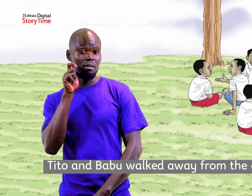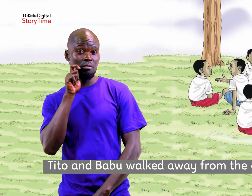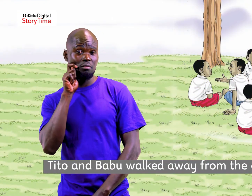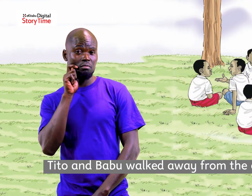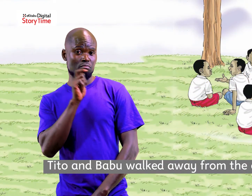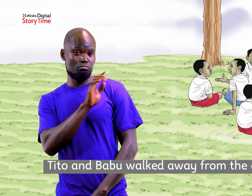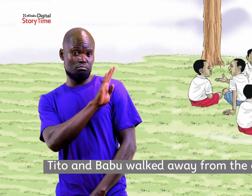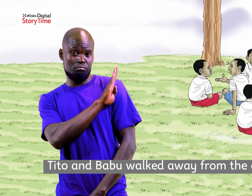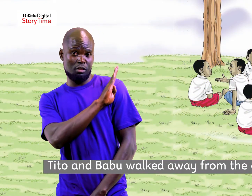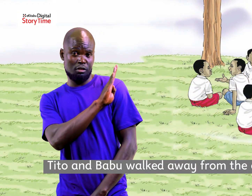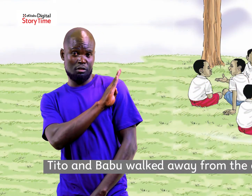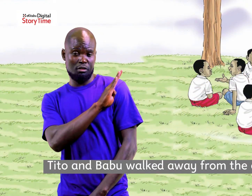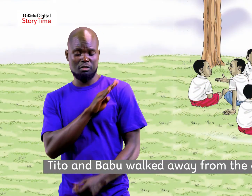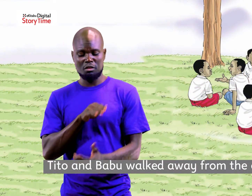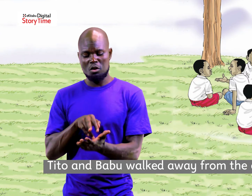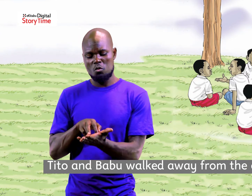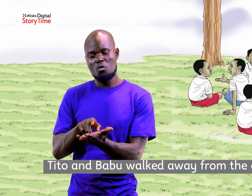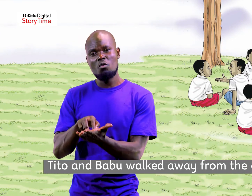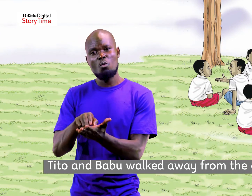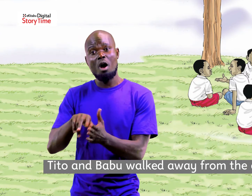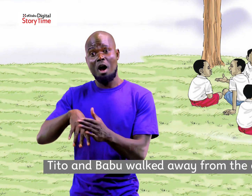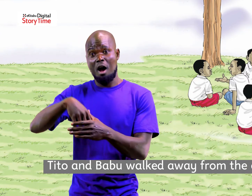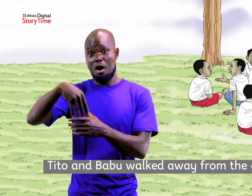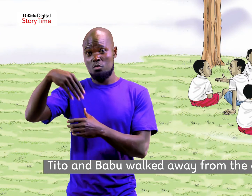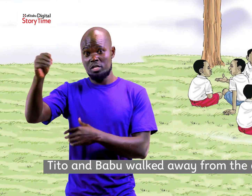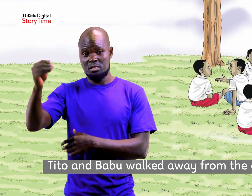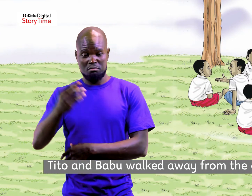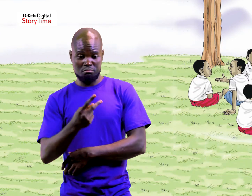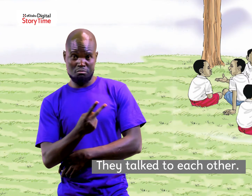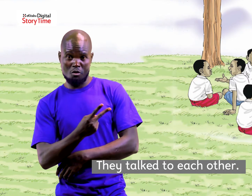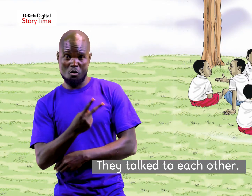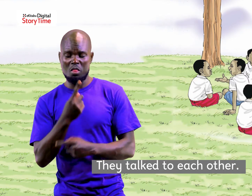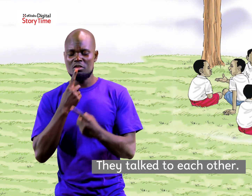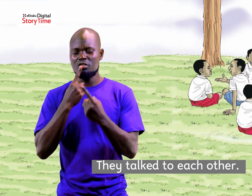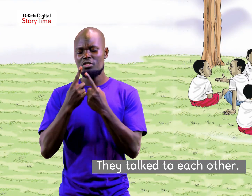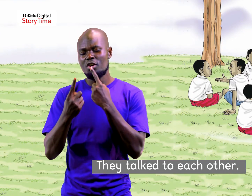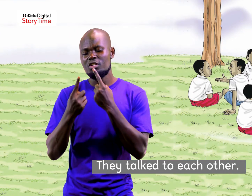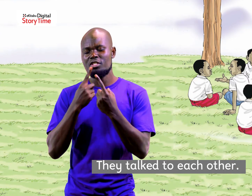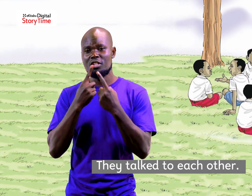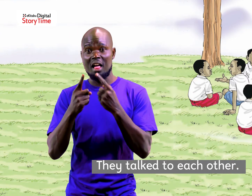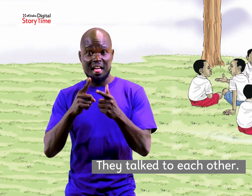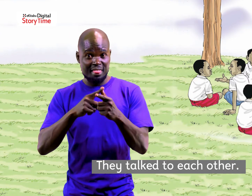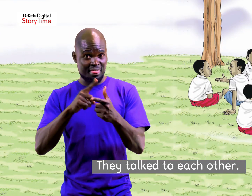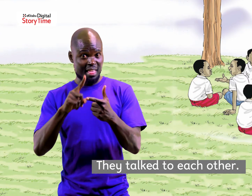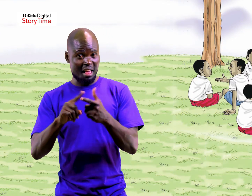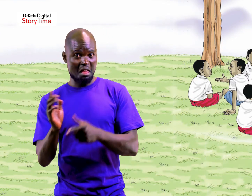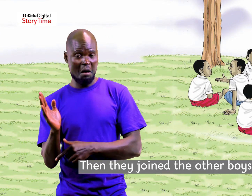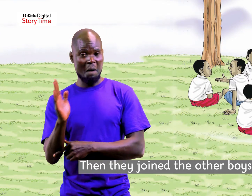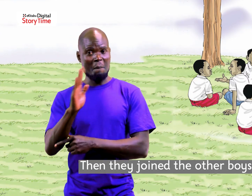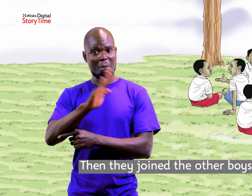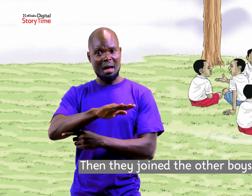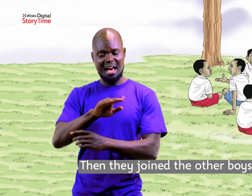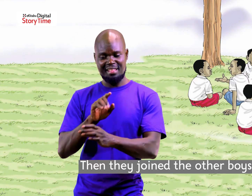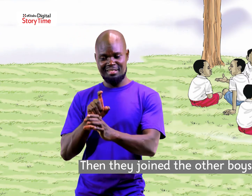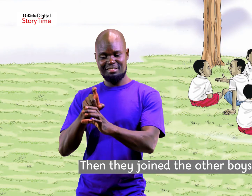tito and babu walked away from the others they talked to each other